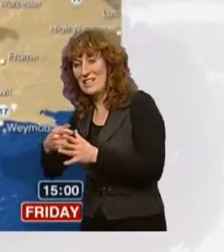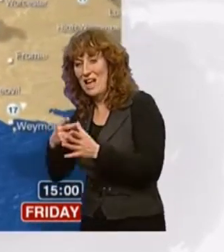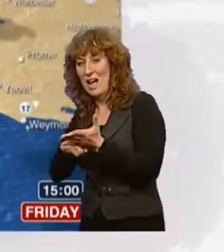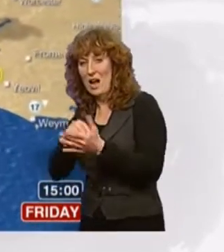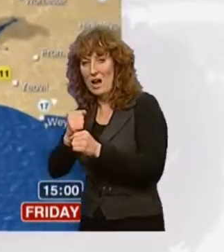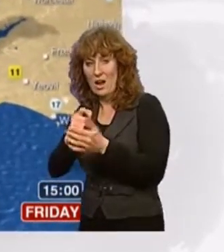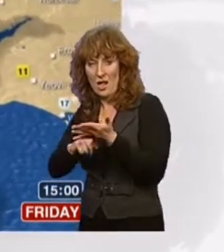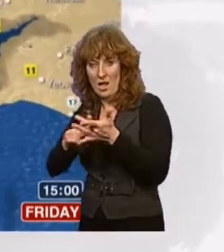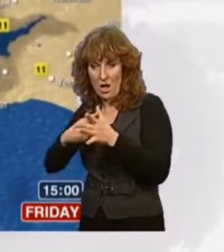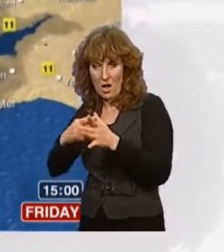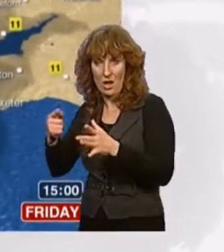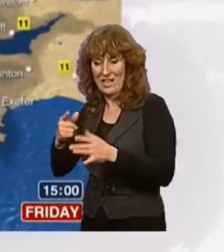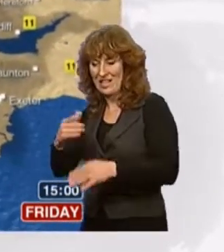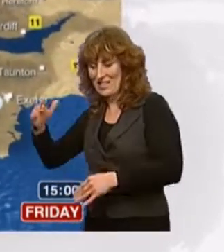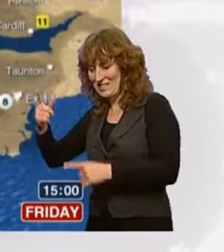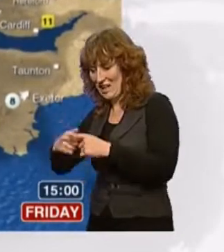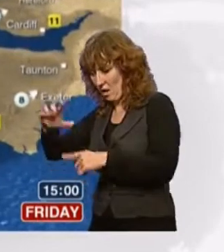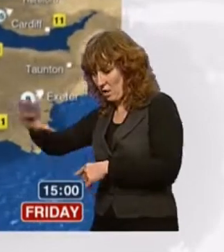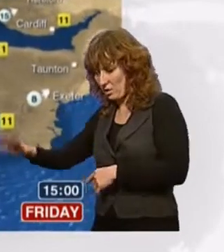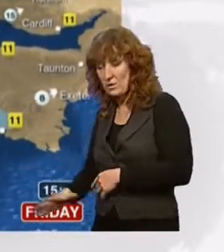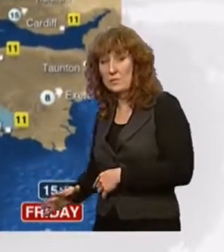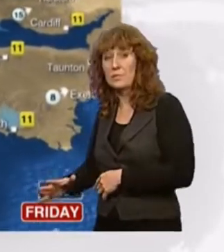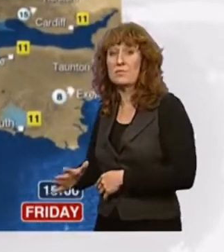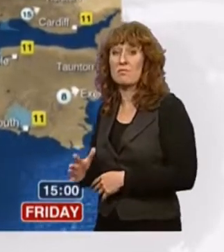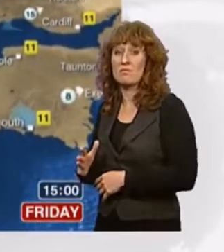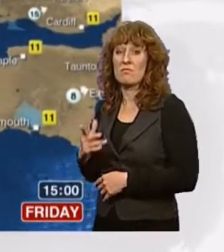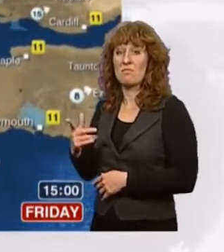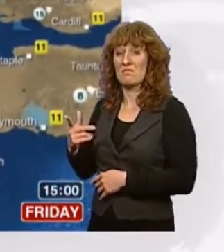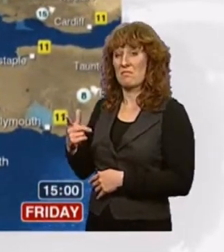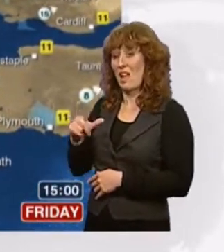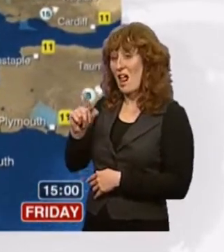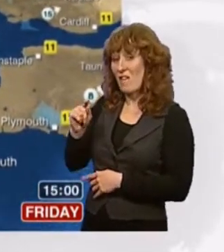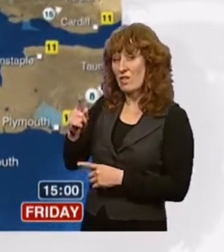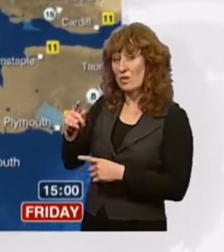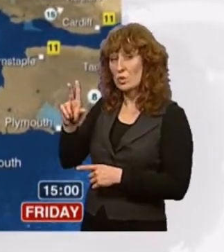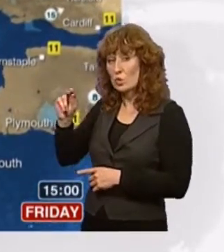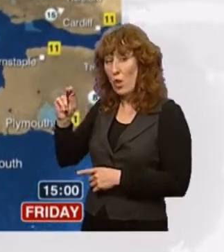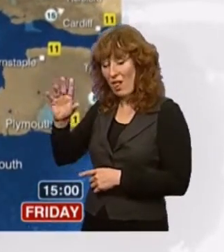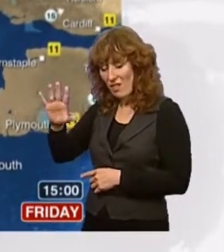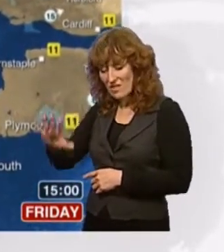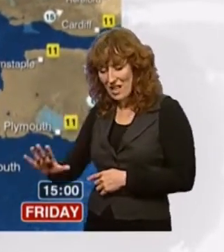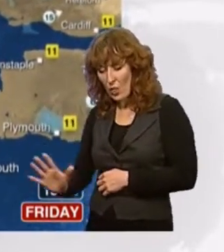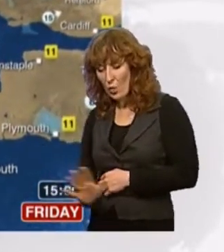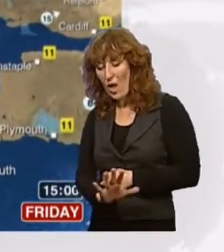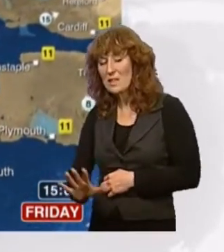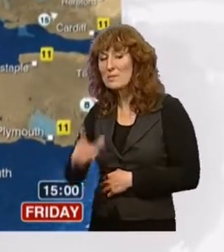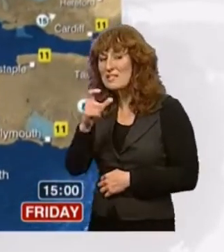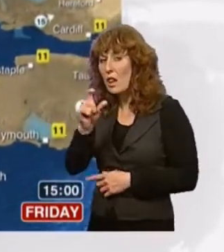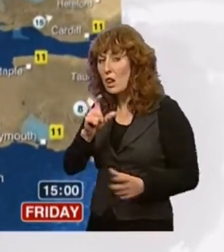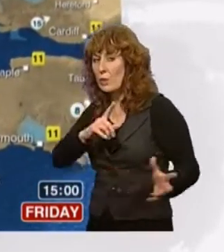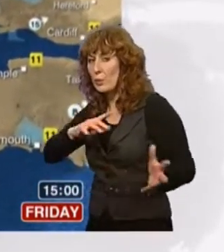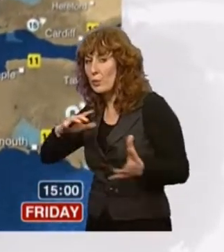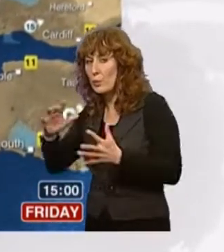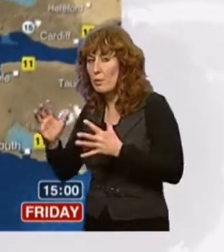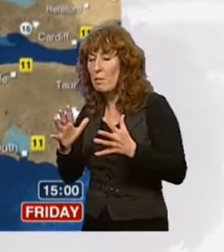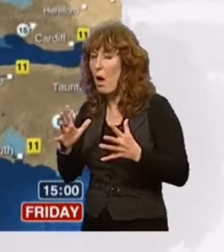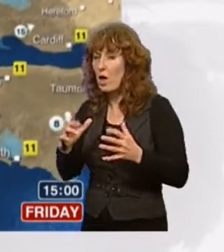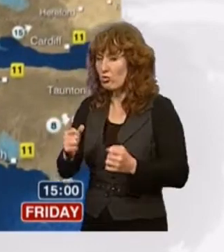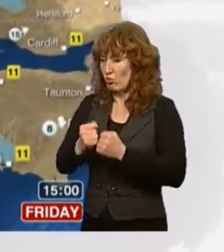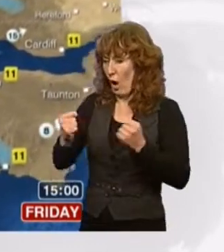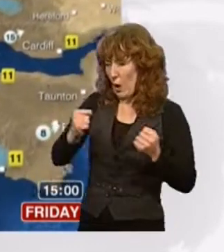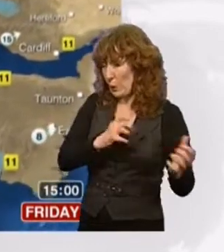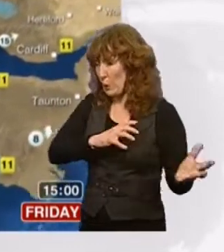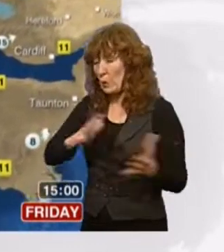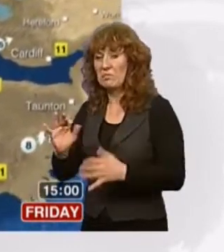southeast of England. Eleven and twelves are top temperatures, still with this pretty mild southwesterly wind blowing in. Not too strong though